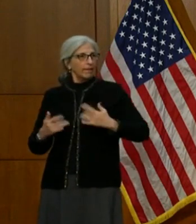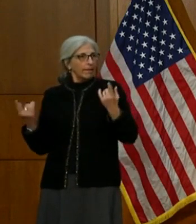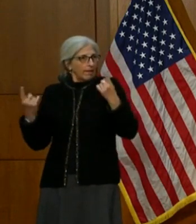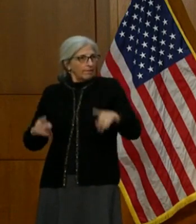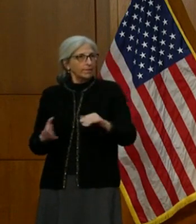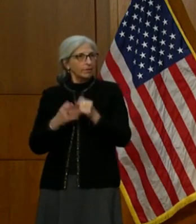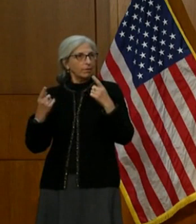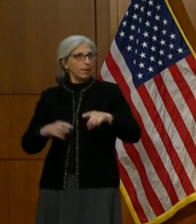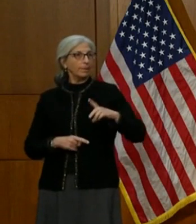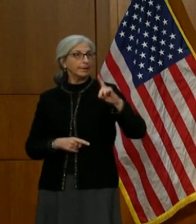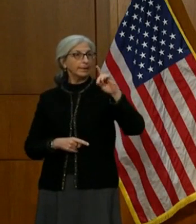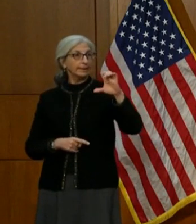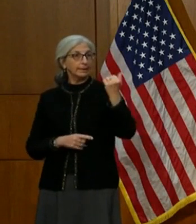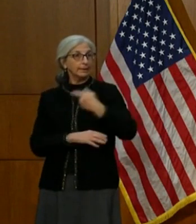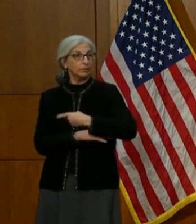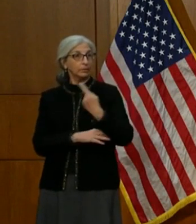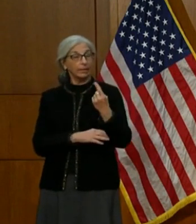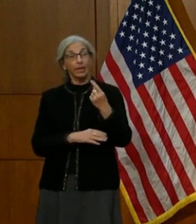spreader event.